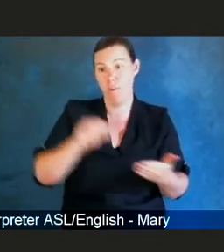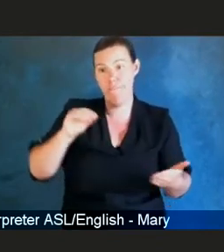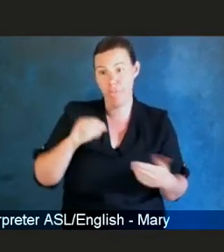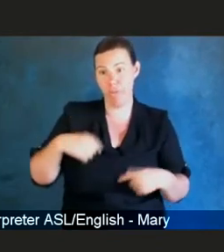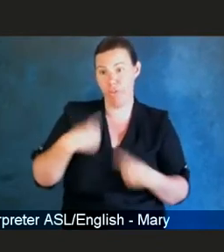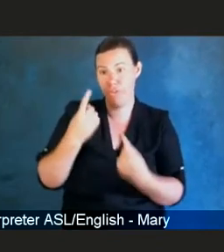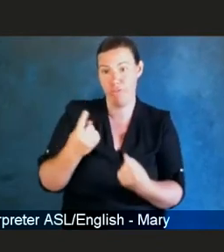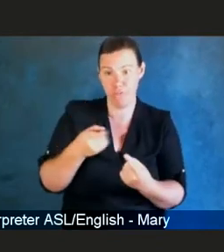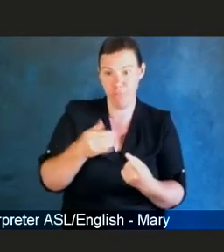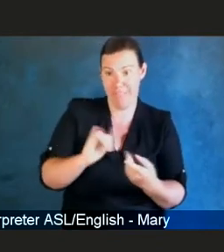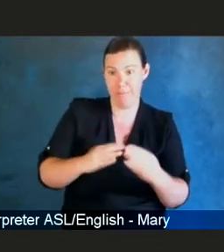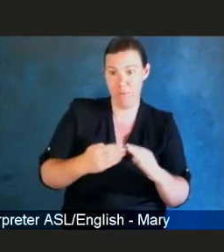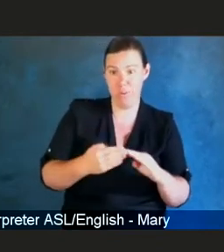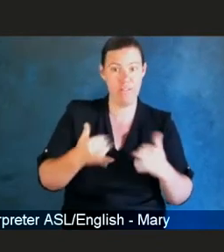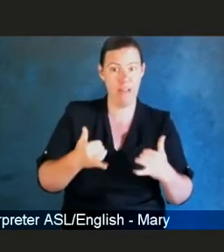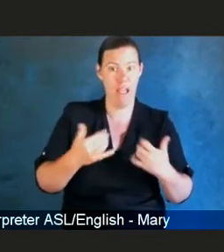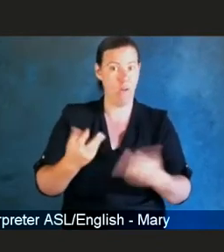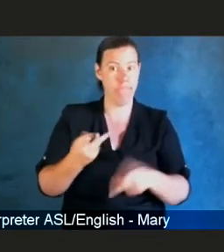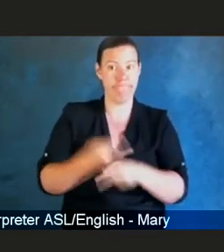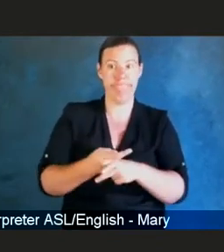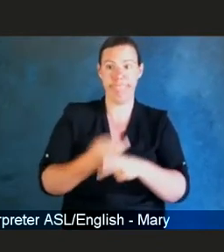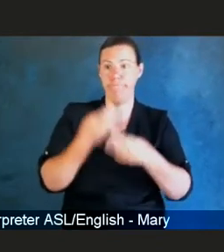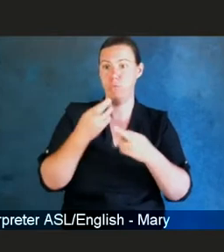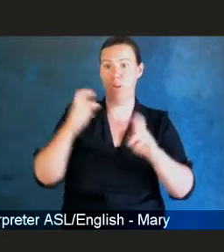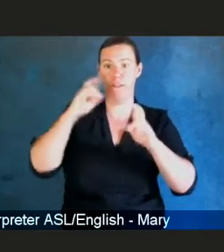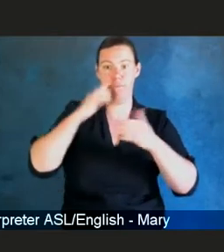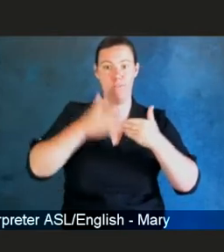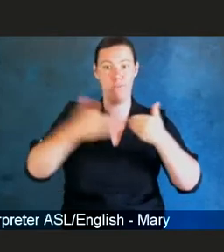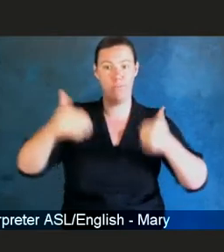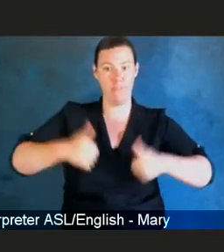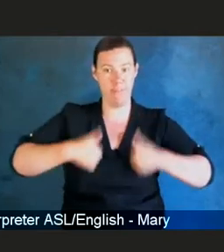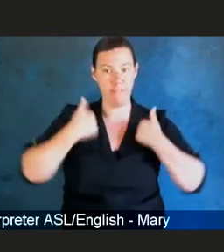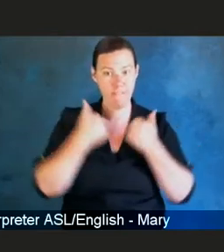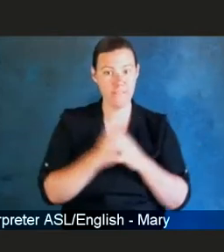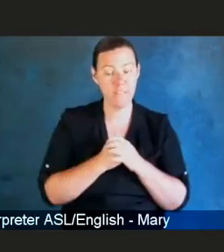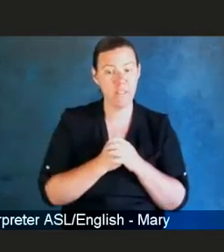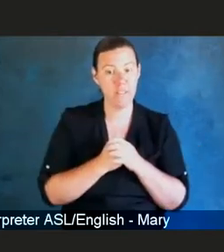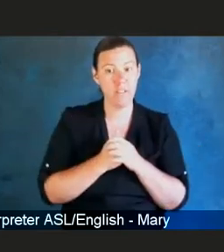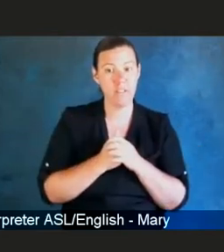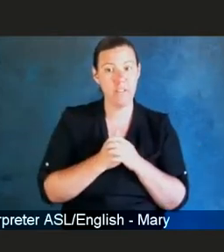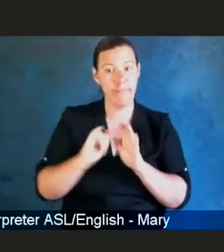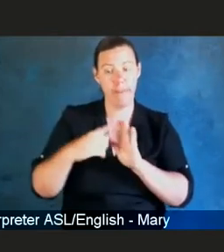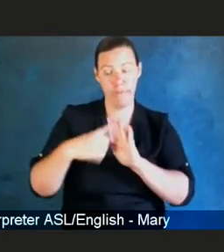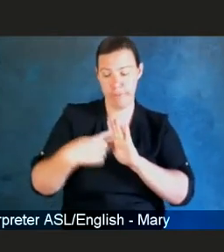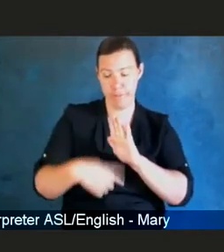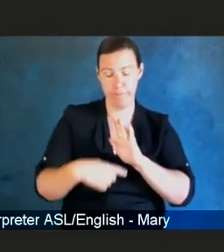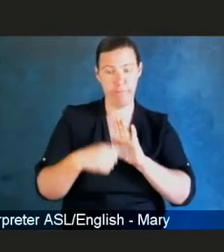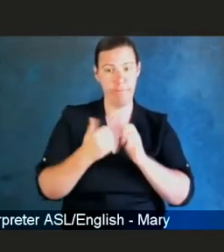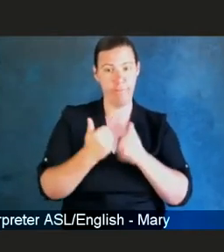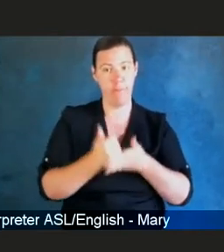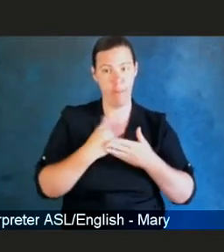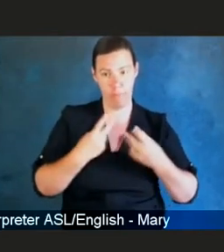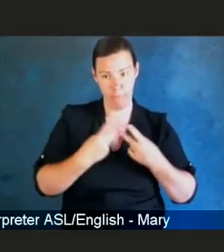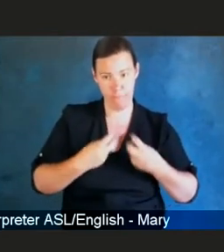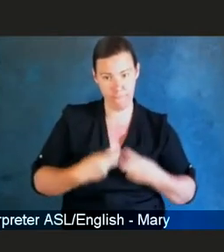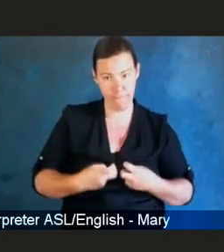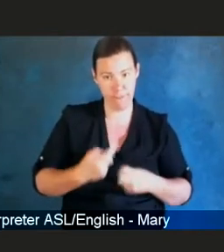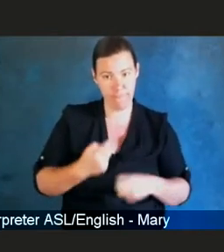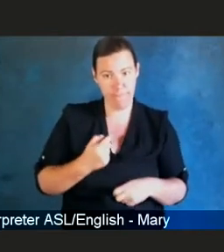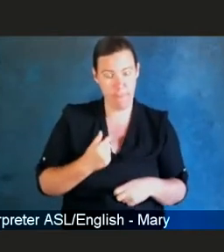you know, I think out of criticism, you sort of reflect a little bit and look at what,